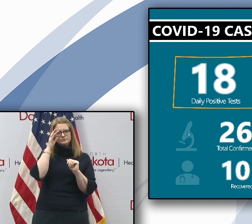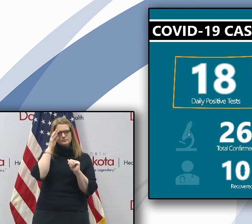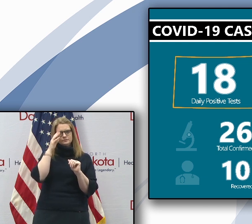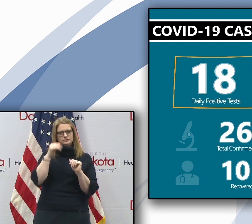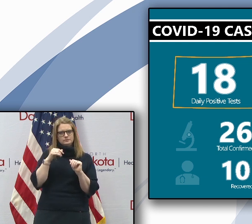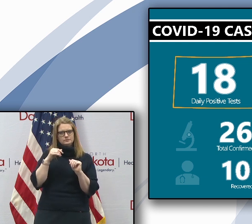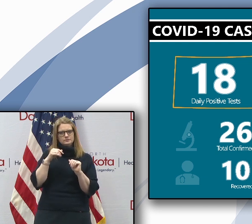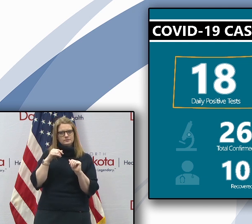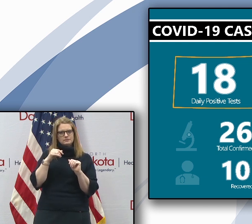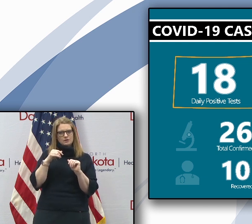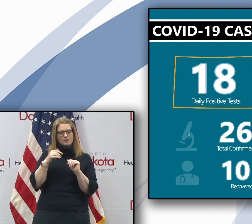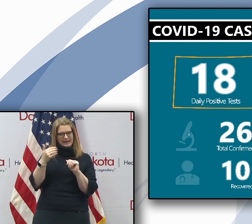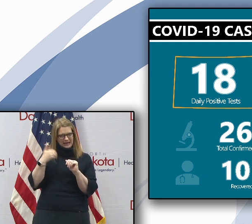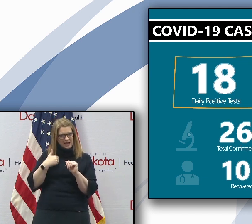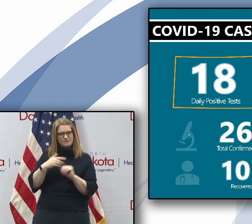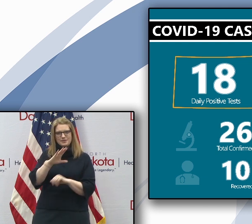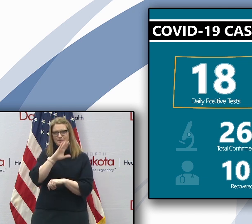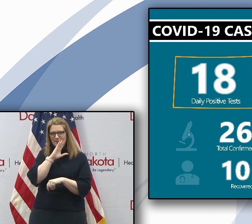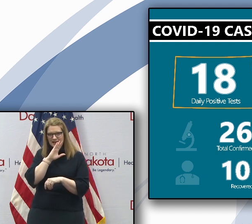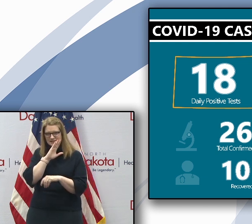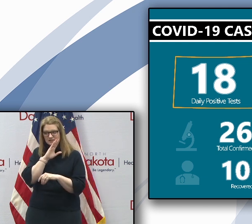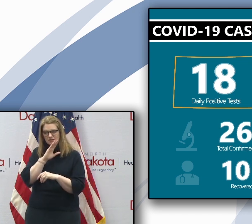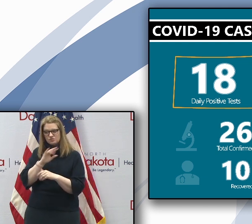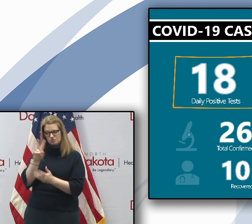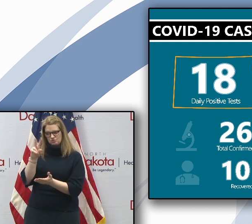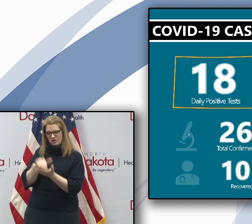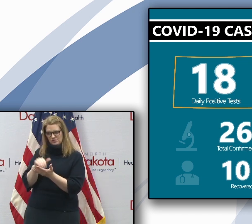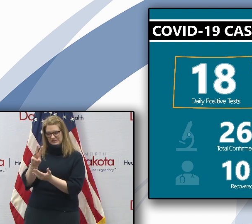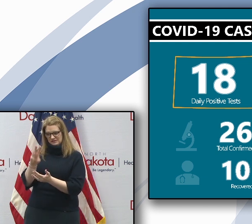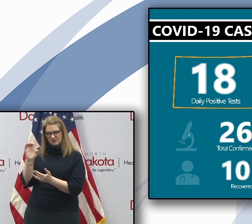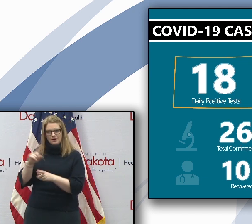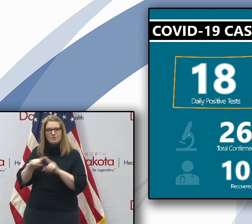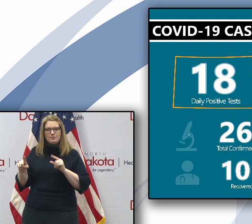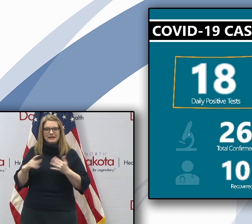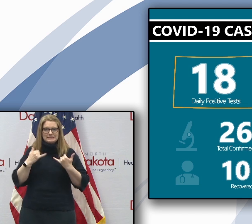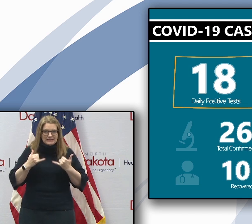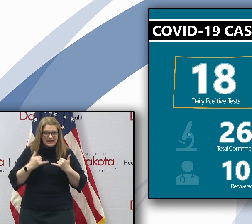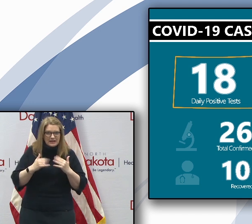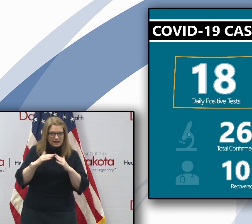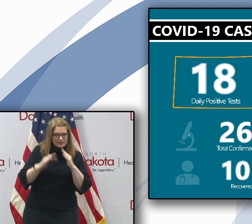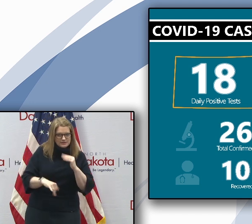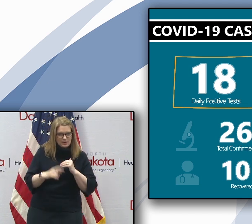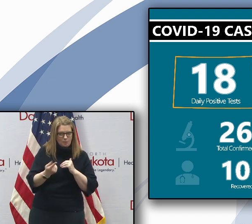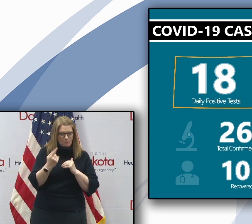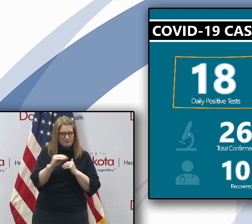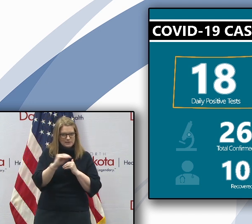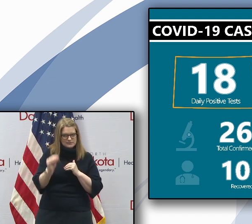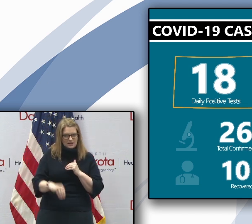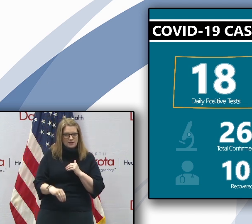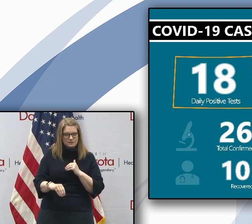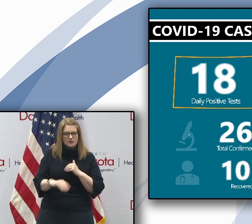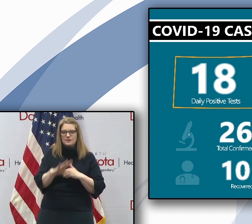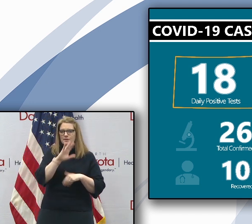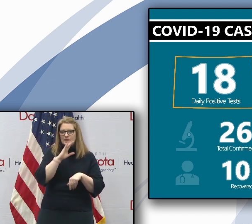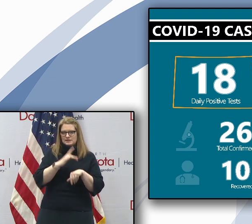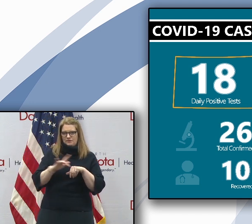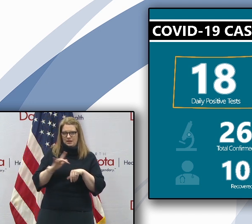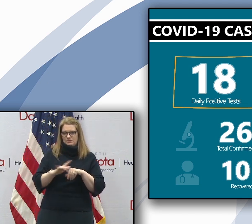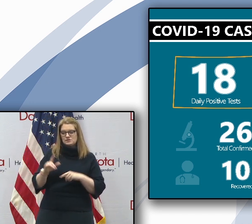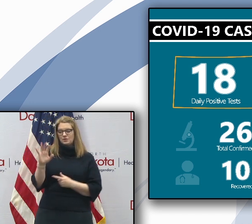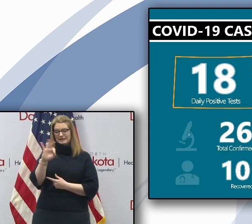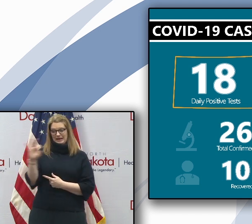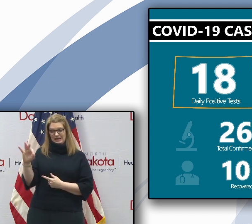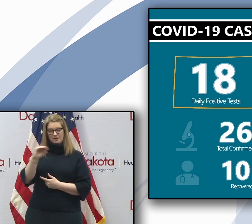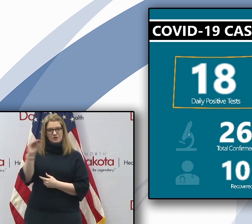are literally using less than 1% of the hospital capacity today for COVID patients. So that means 99% remains